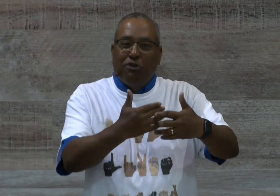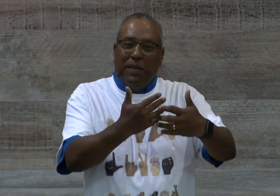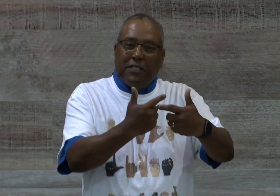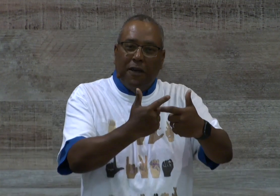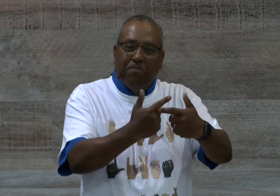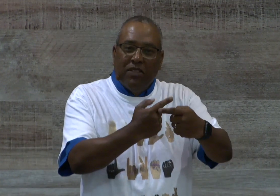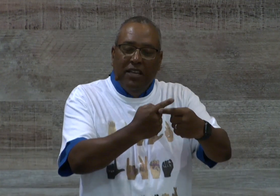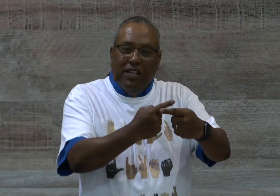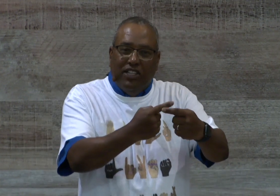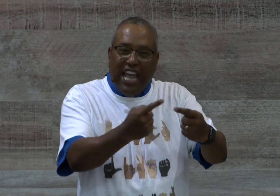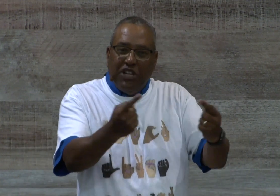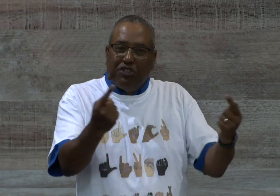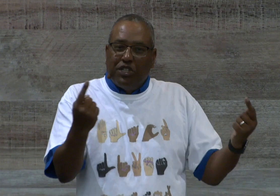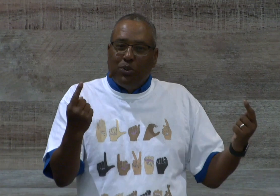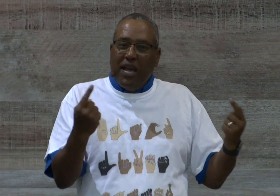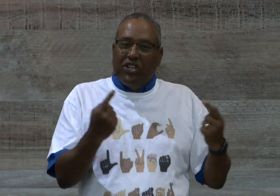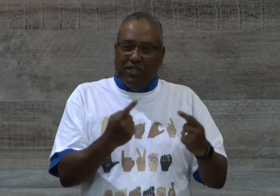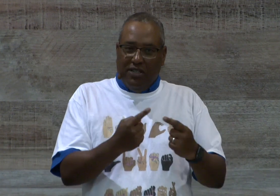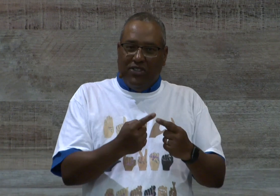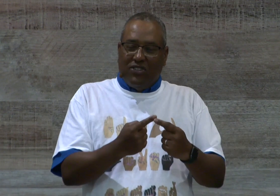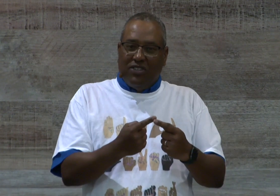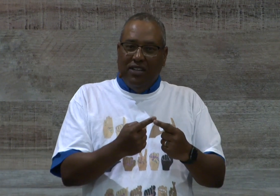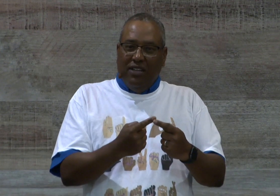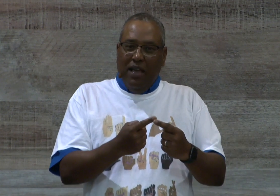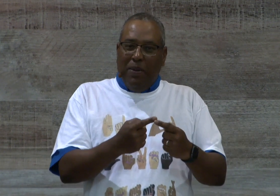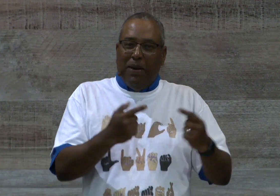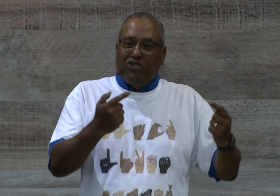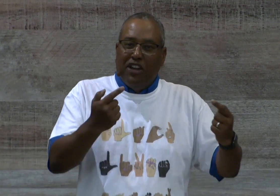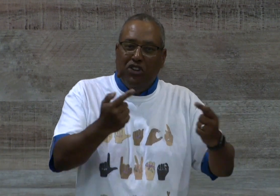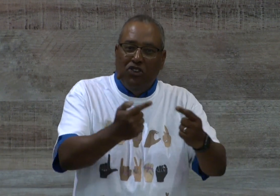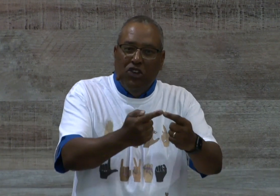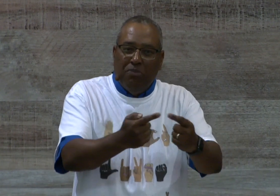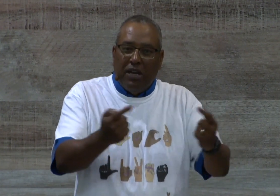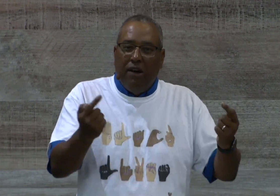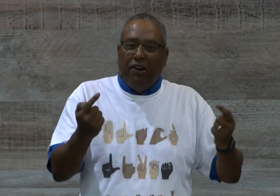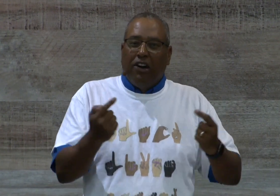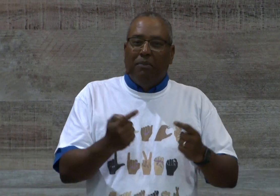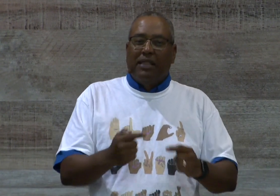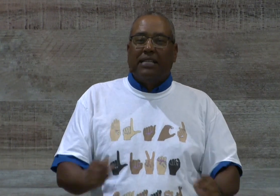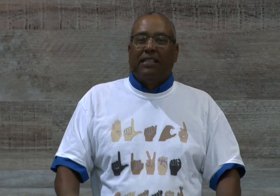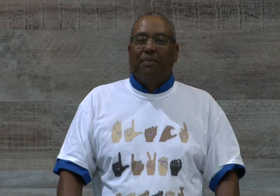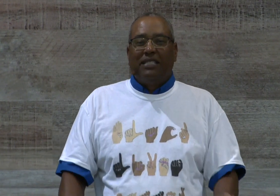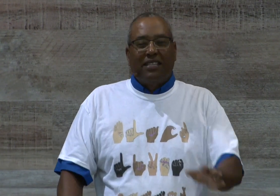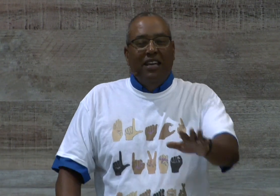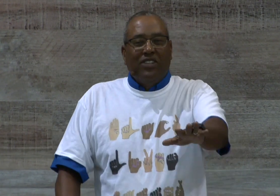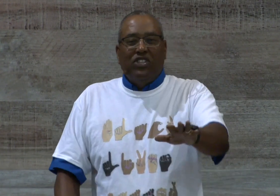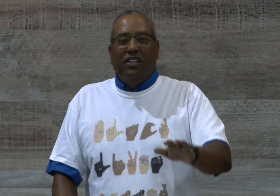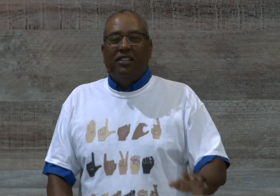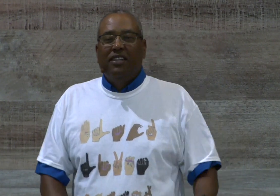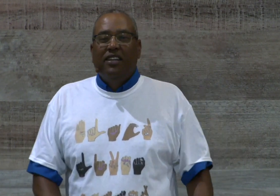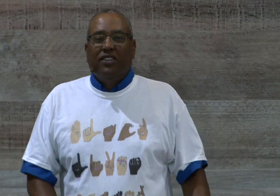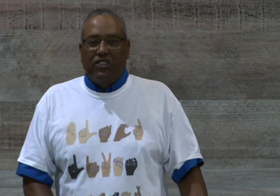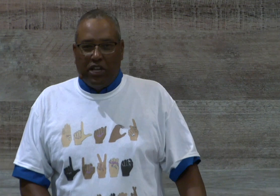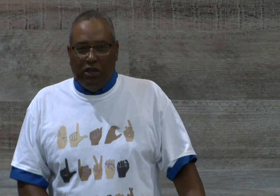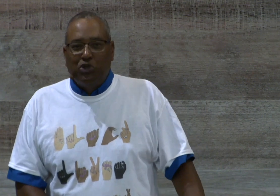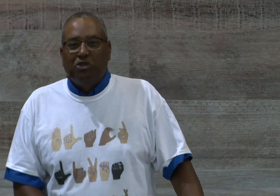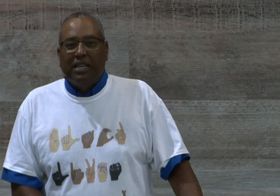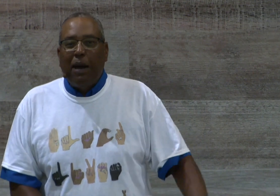be some dangerous situations. people might try to do me harm and things like that but he says son stay close to me and I would